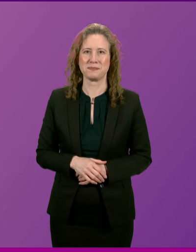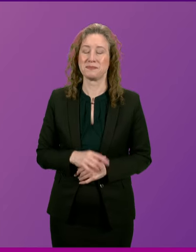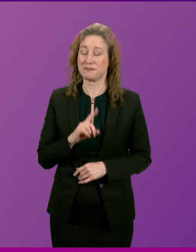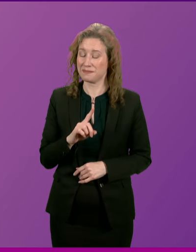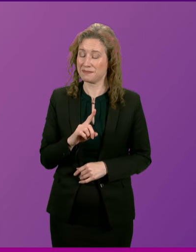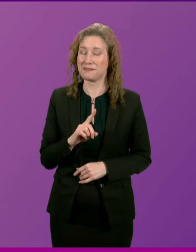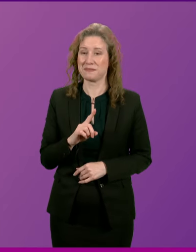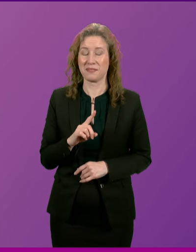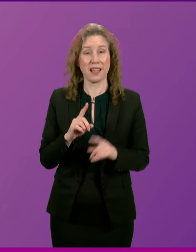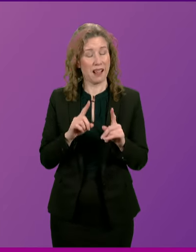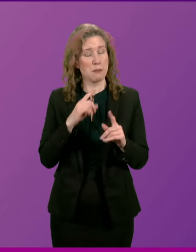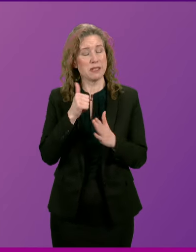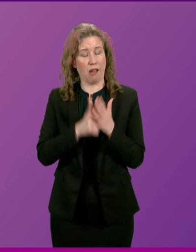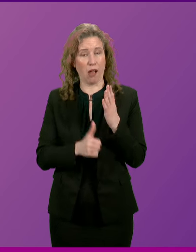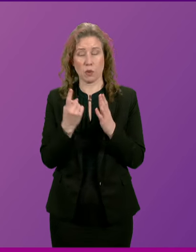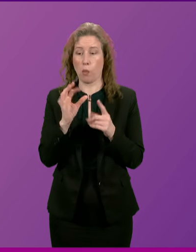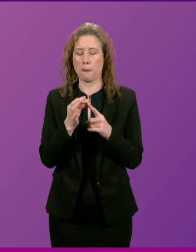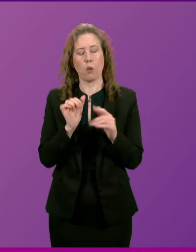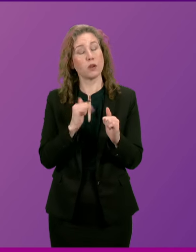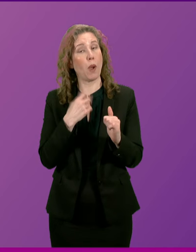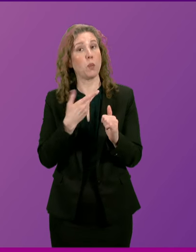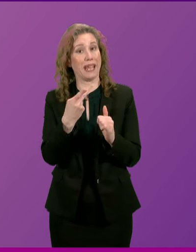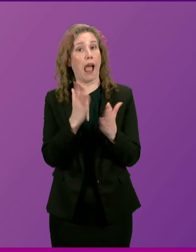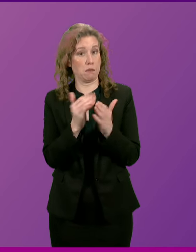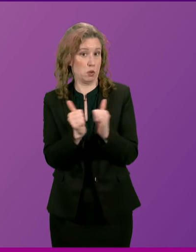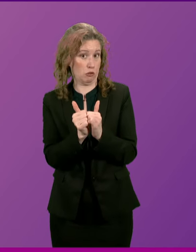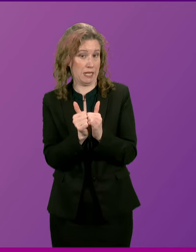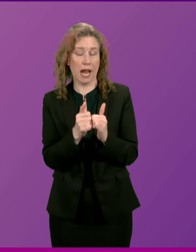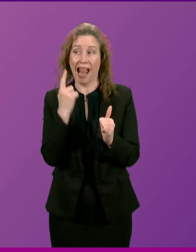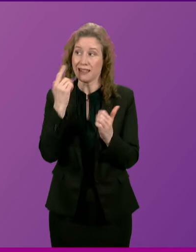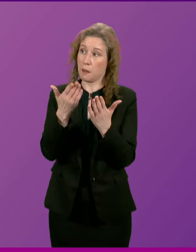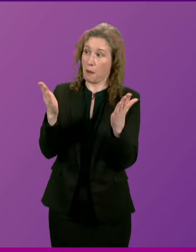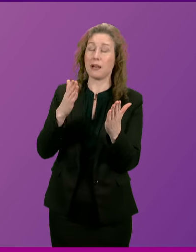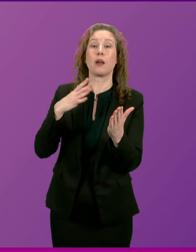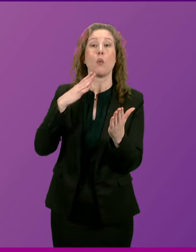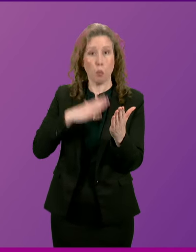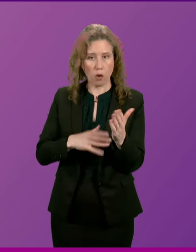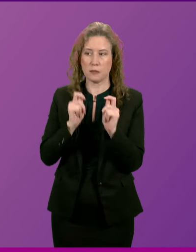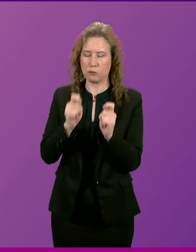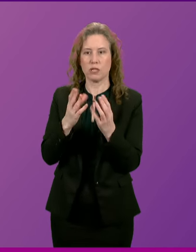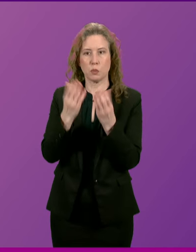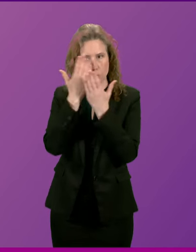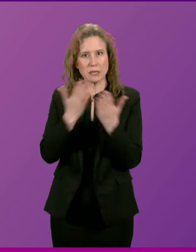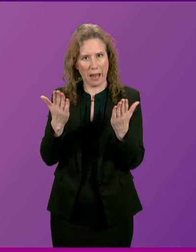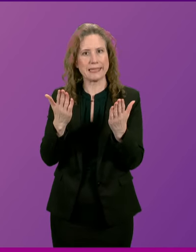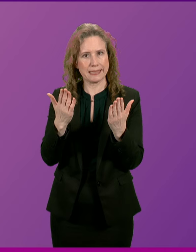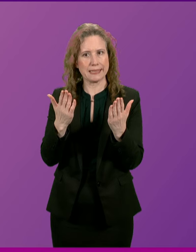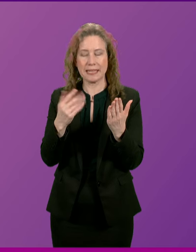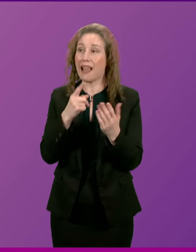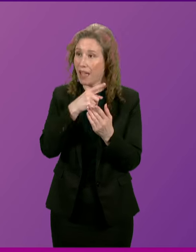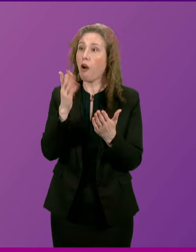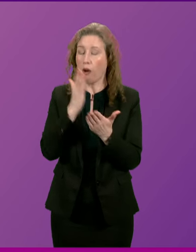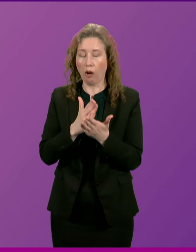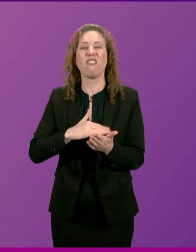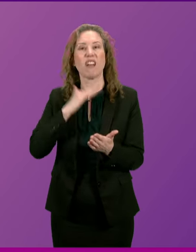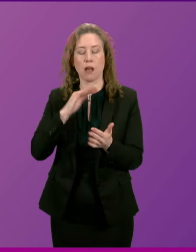And let me start with a point of consensus that I think the public do want to be treated with respect and they are tired